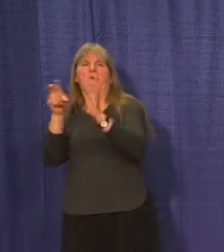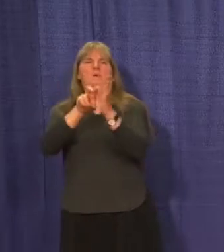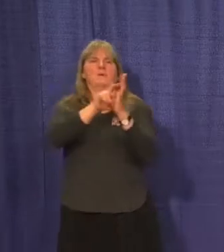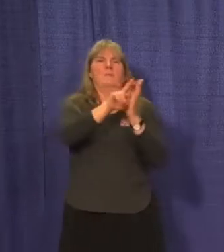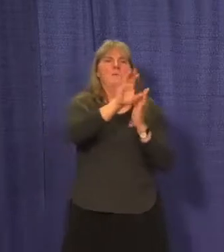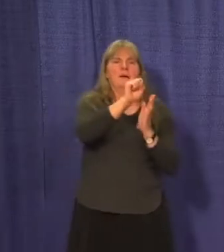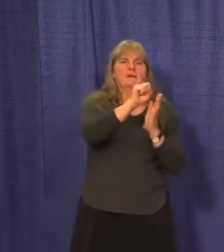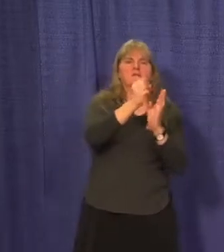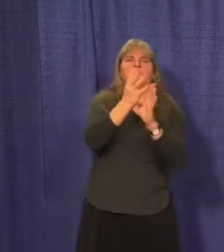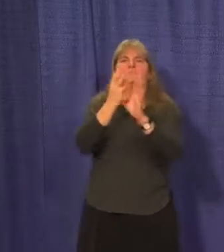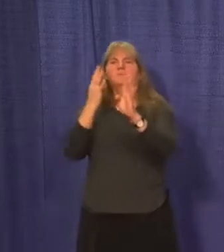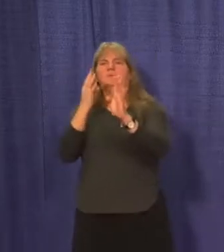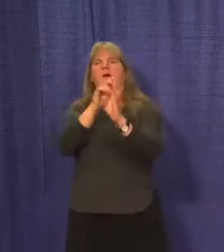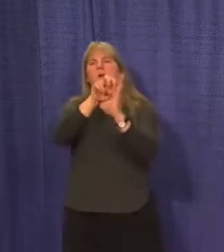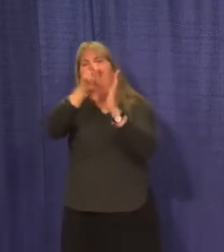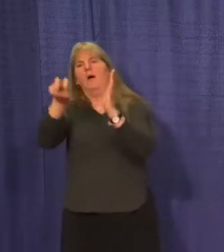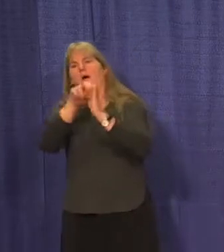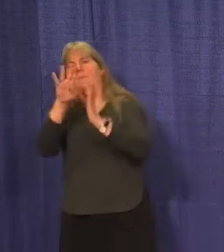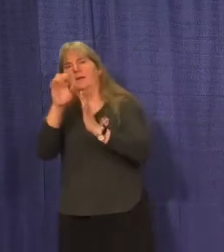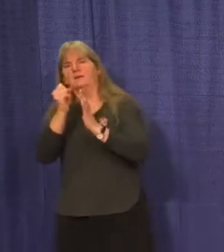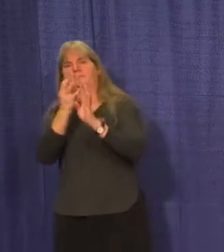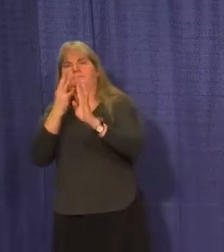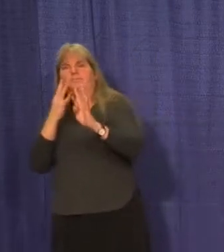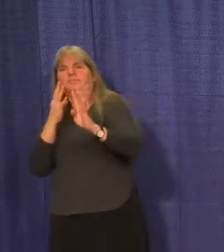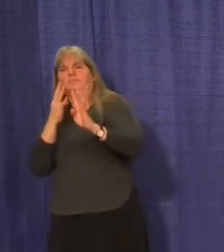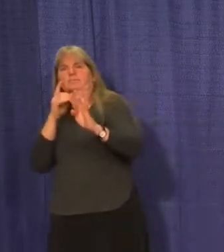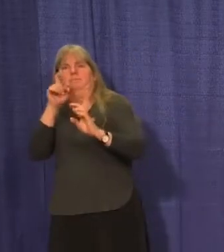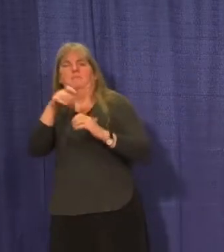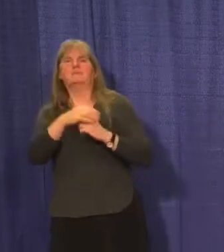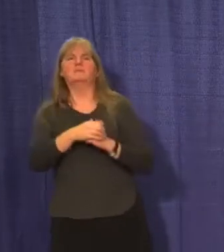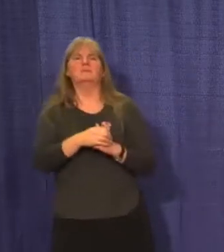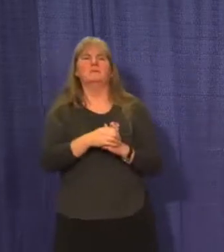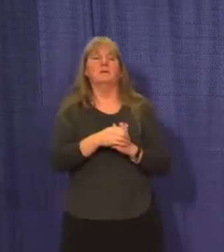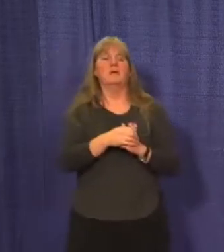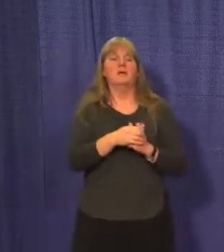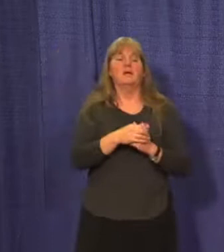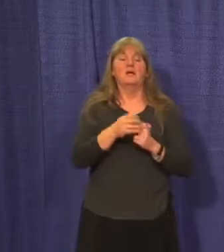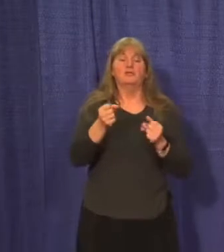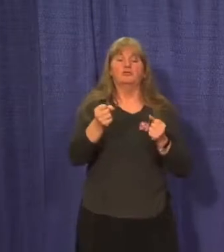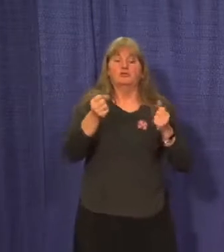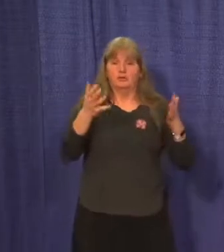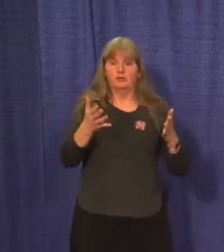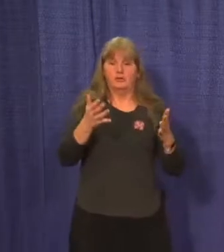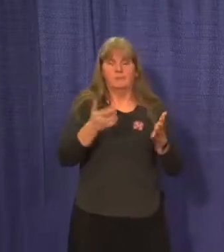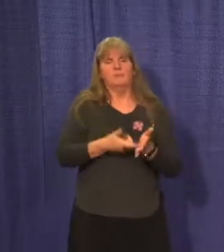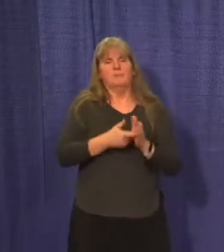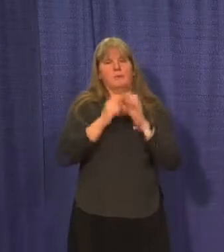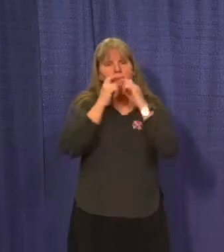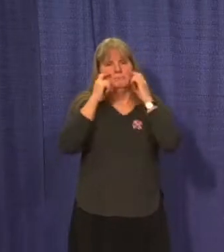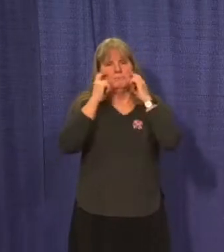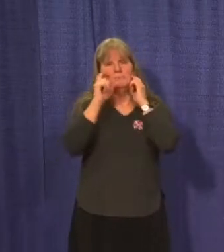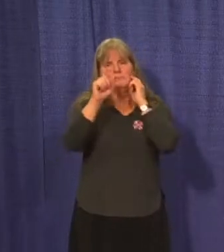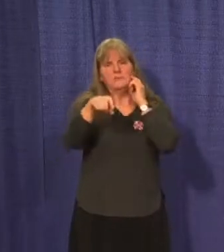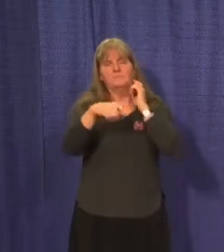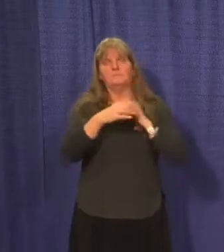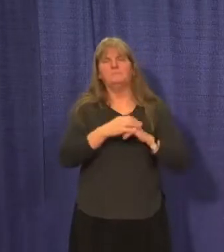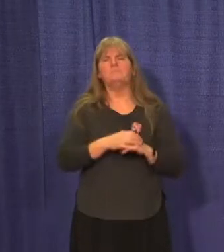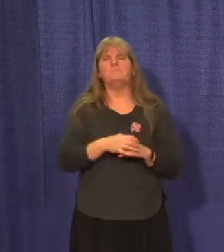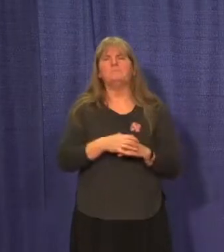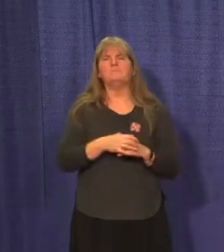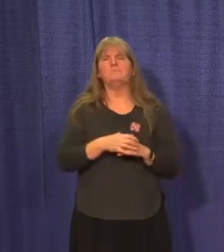loading and unloading onto the buses. All bus drivers will be required to wear a non-medical mask.